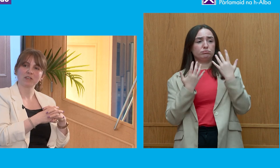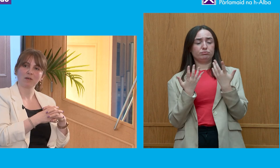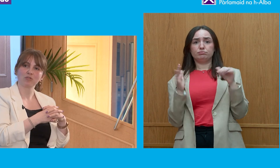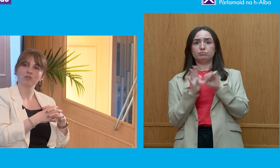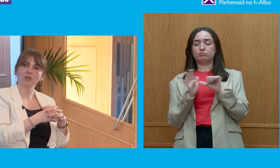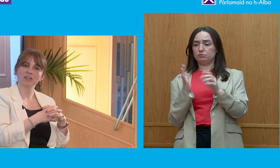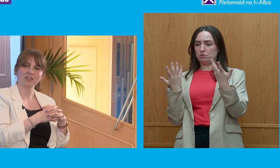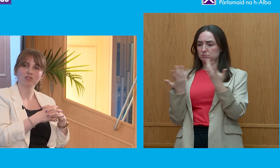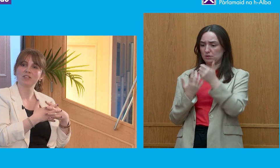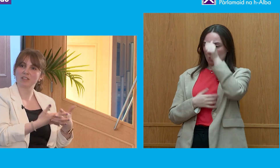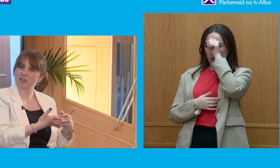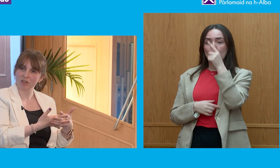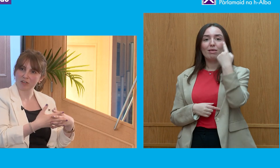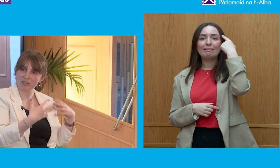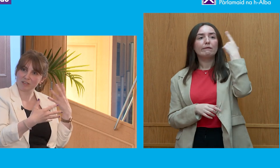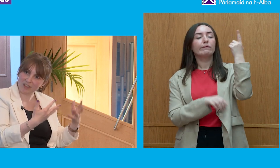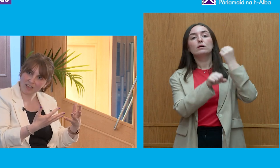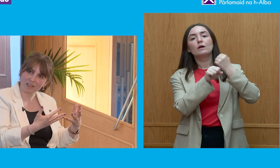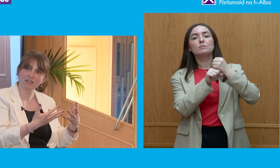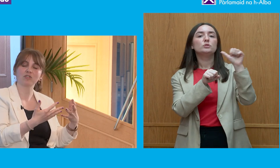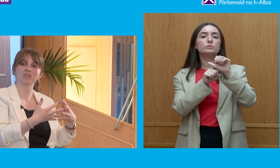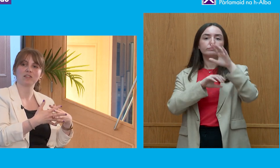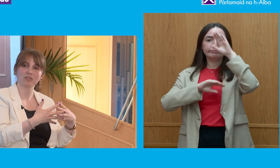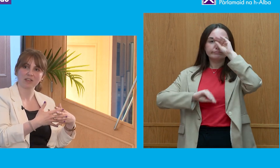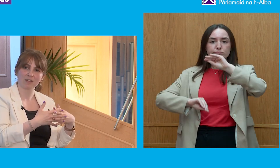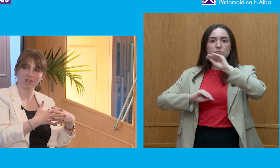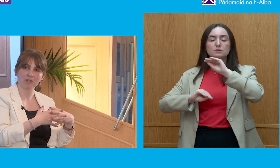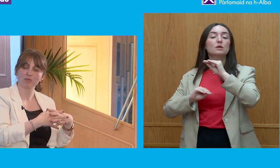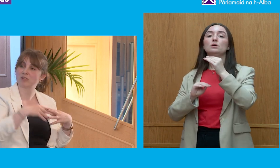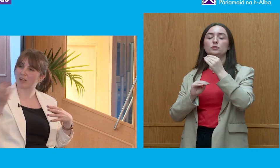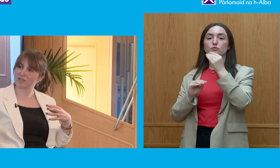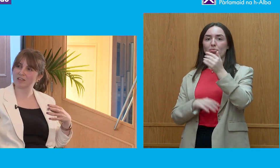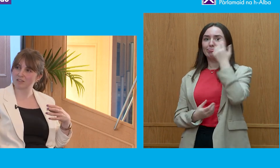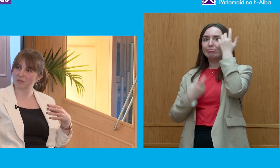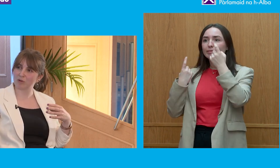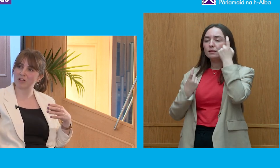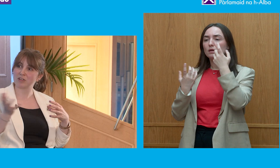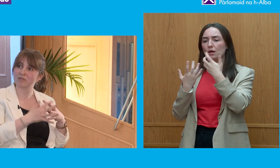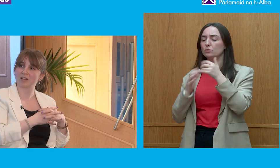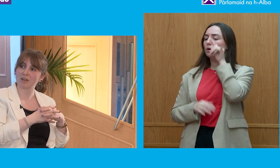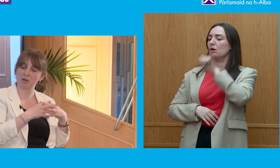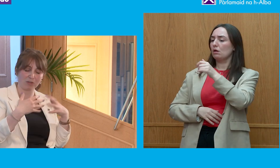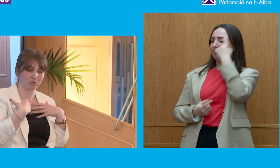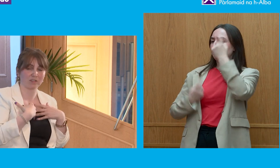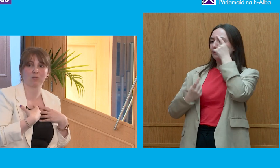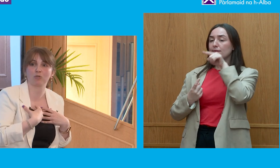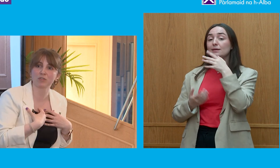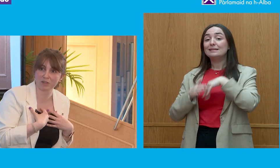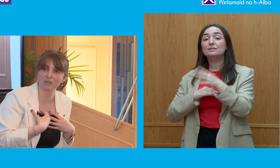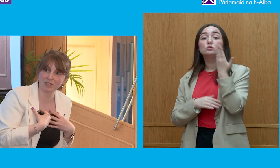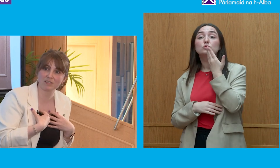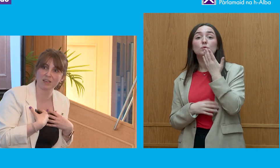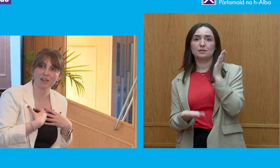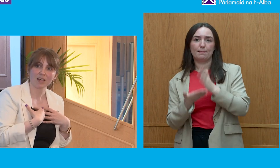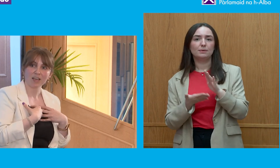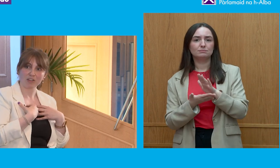has proposed, for example, to teach critical thinking in schools. And I do think that's very important. It kind of ties into the point that you've done there. In what's our own